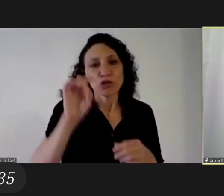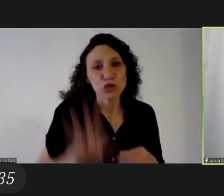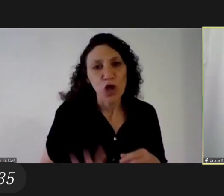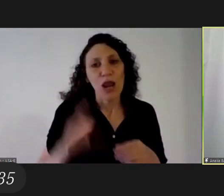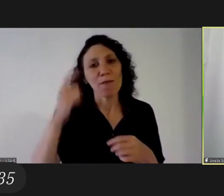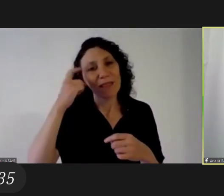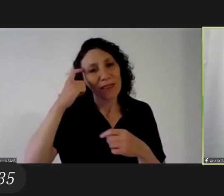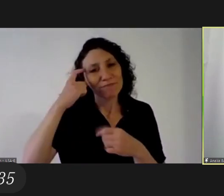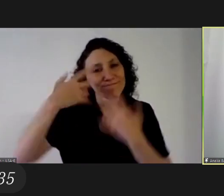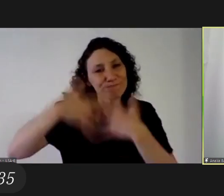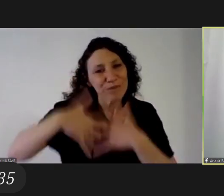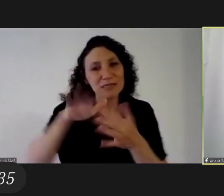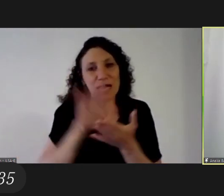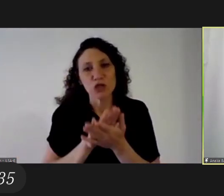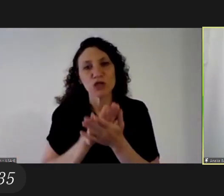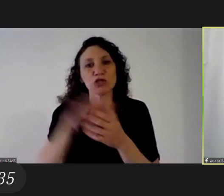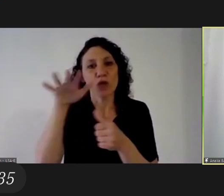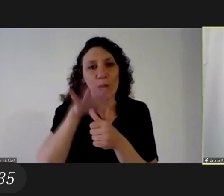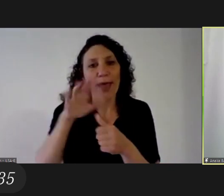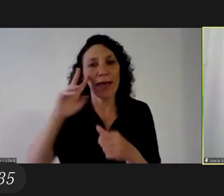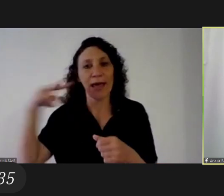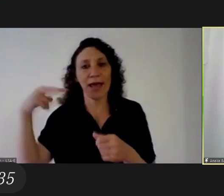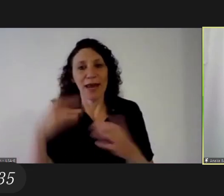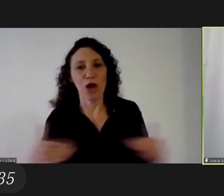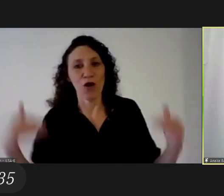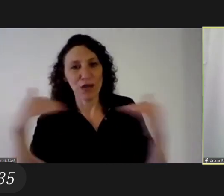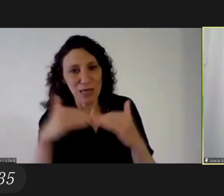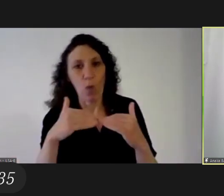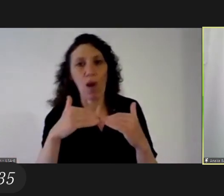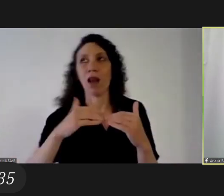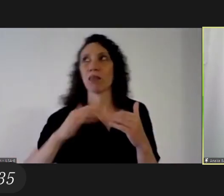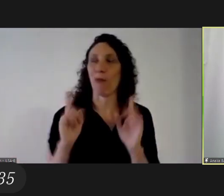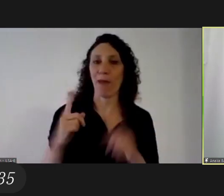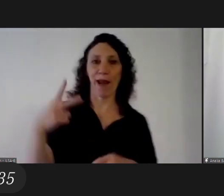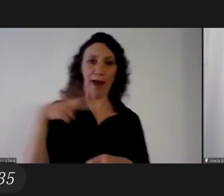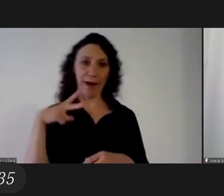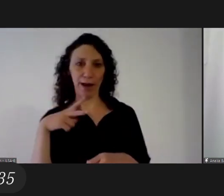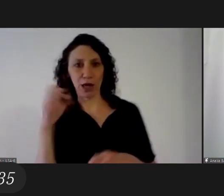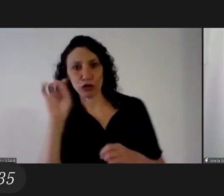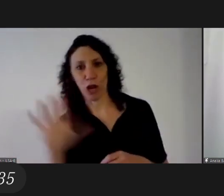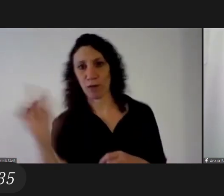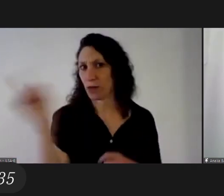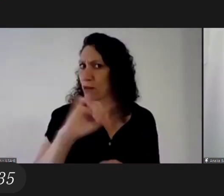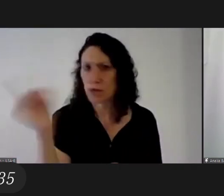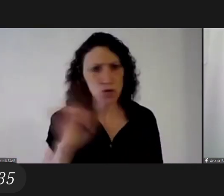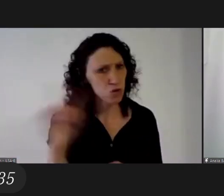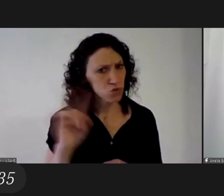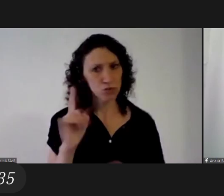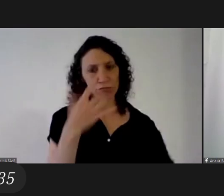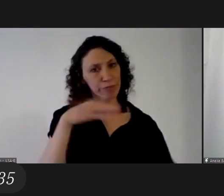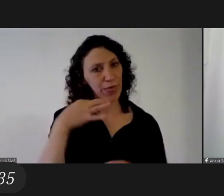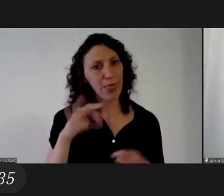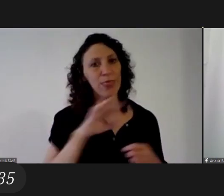and to encourage gender equality with class with middle to high class